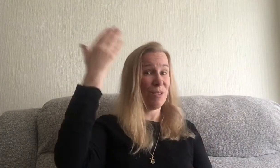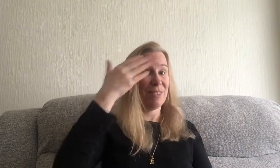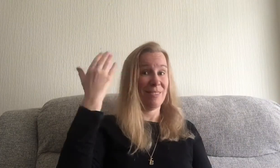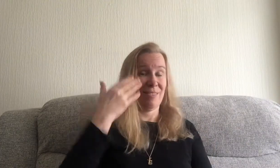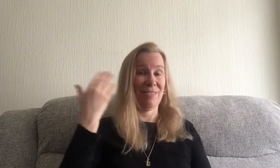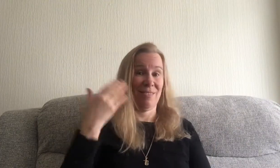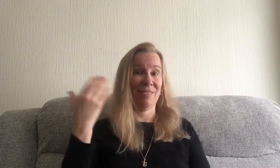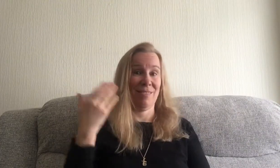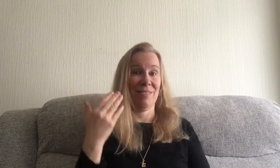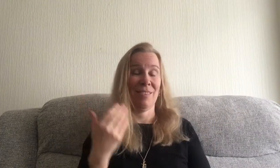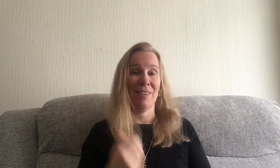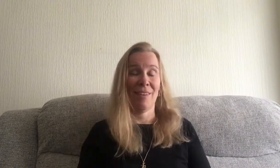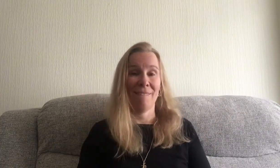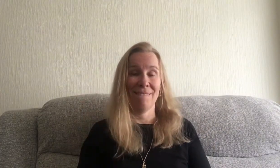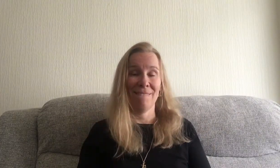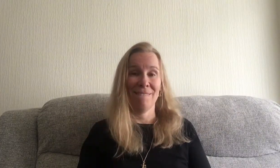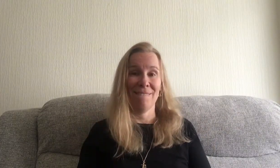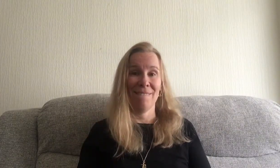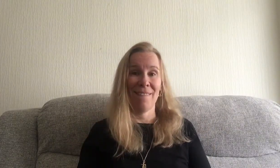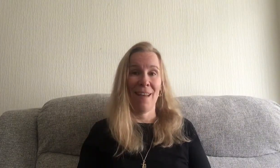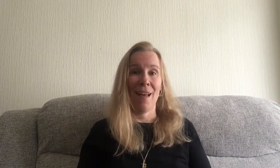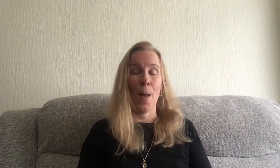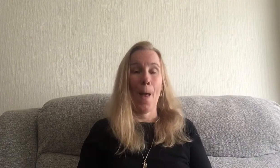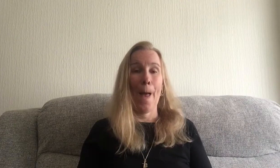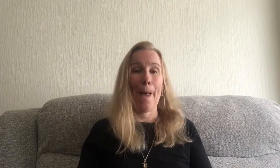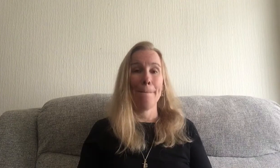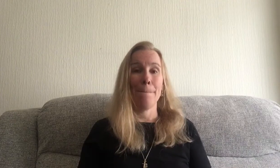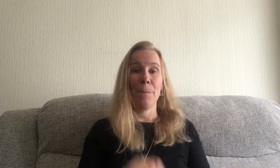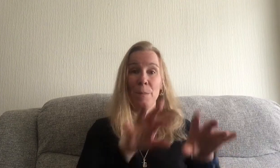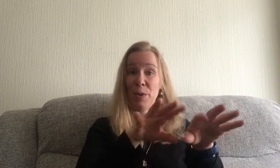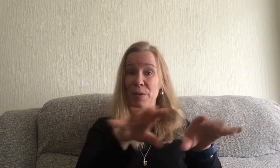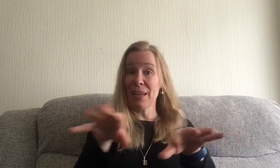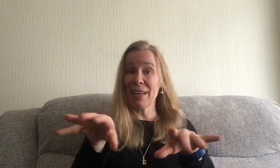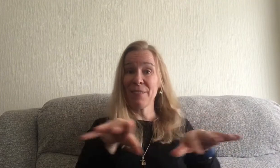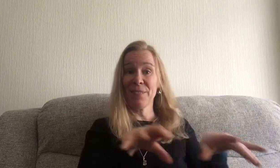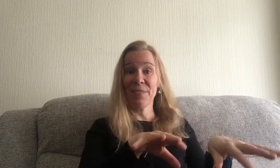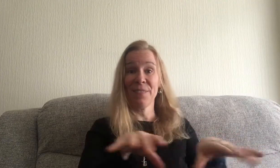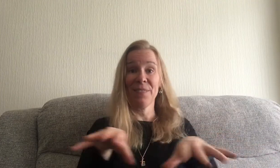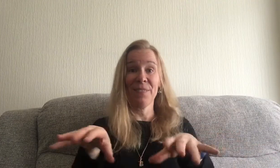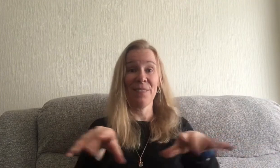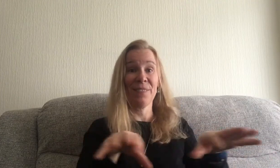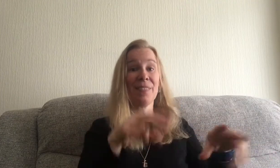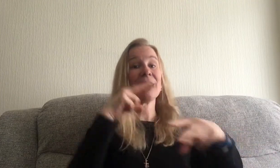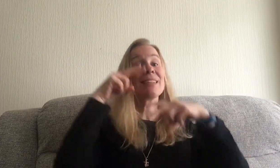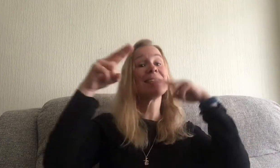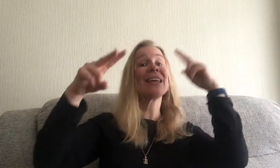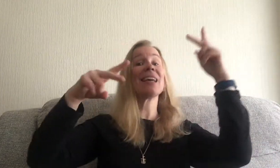music singing